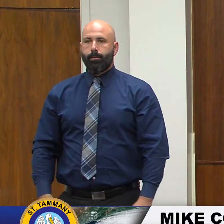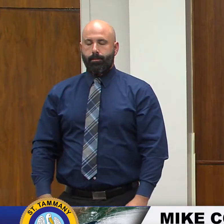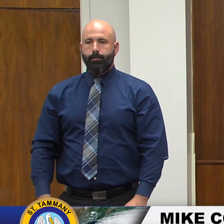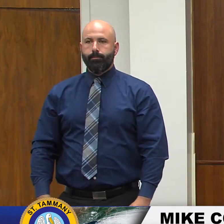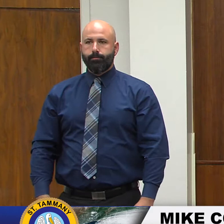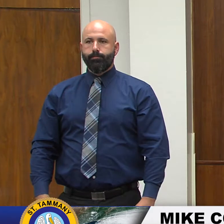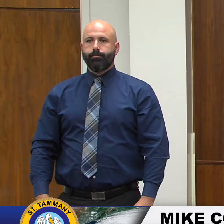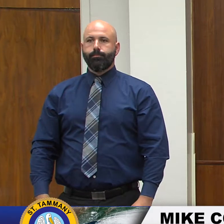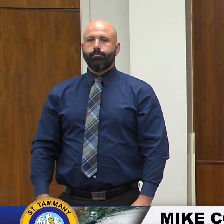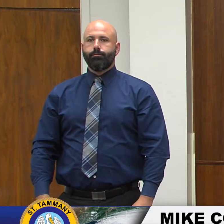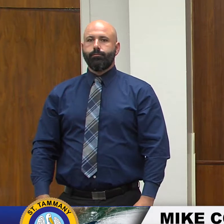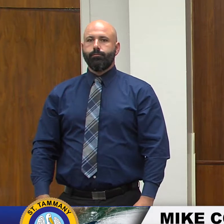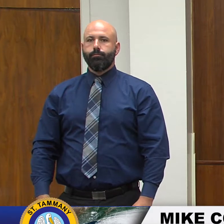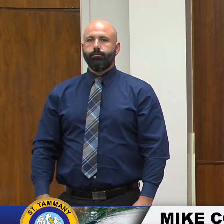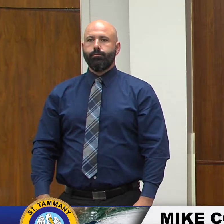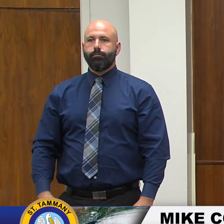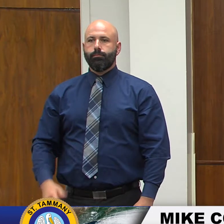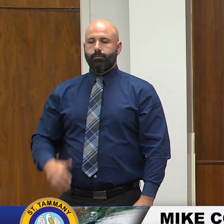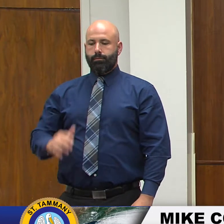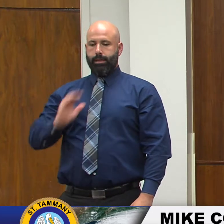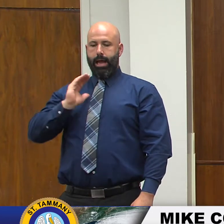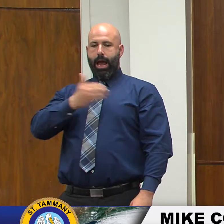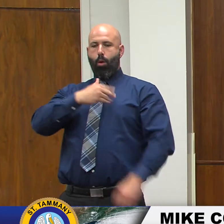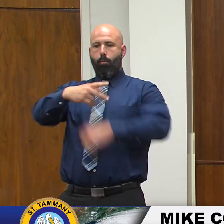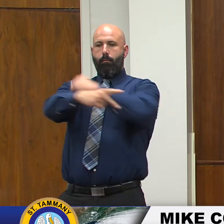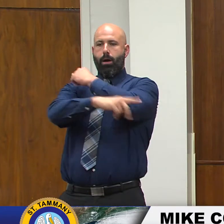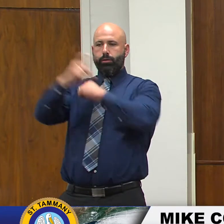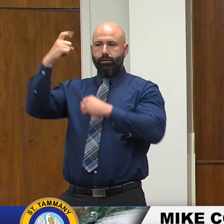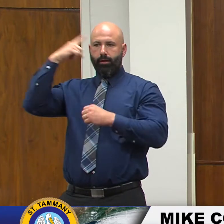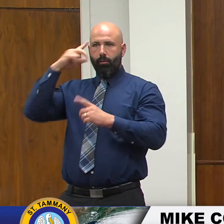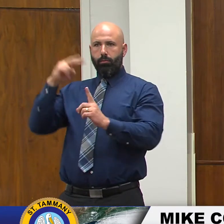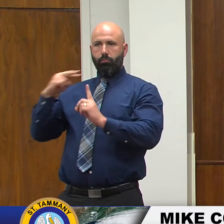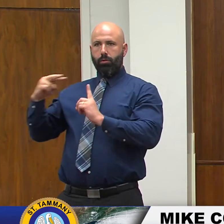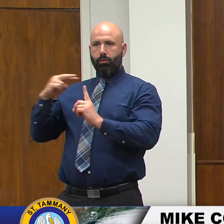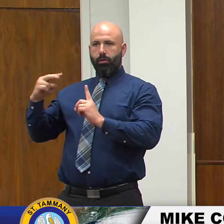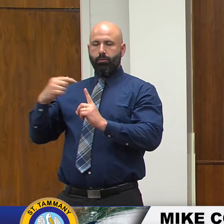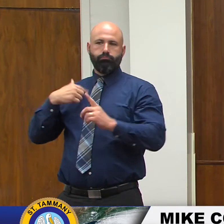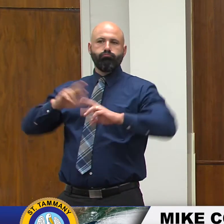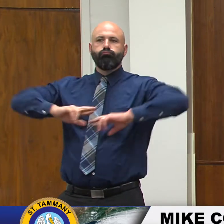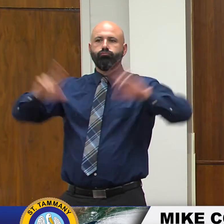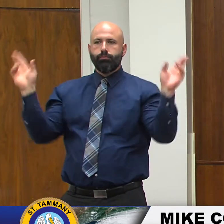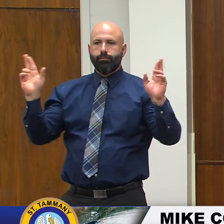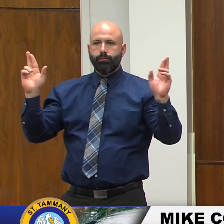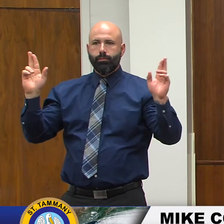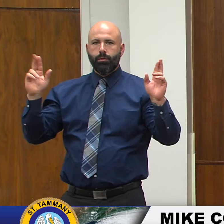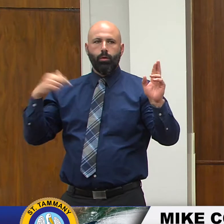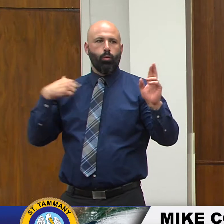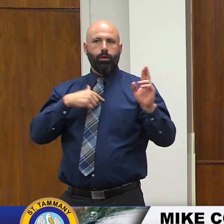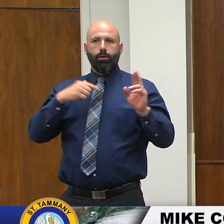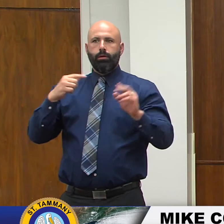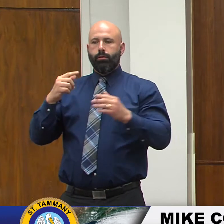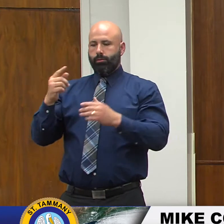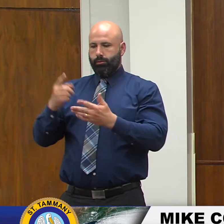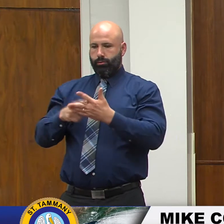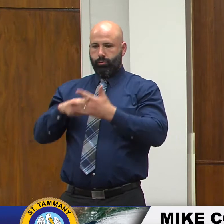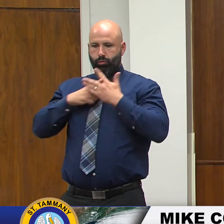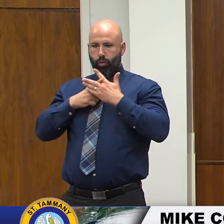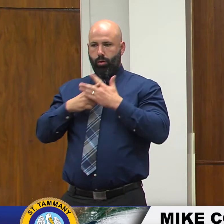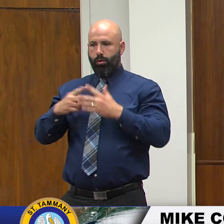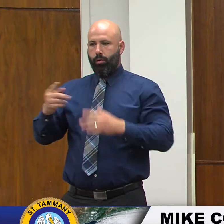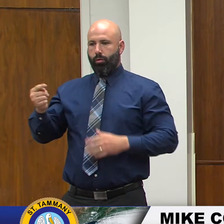again from a parish government standpoint we are prepared we have been providing sandbags since Thursday afternoon